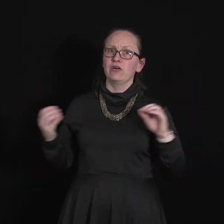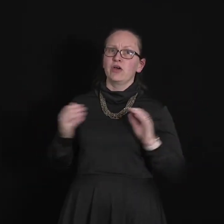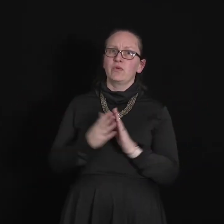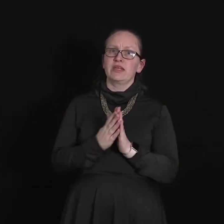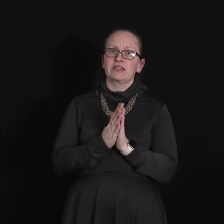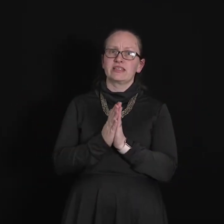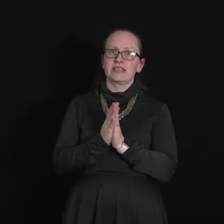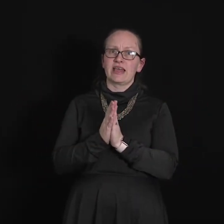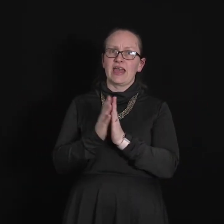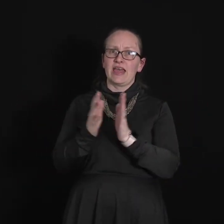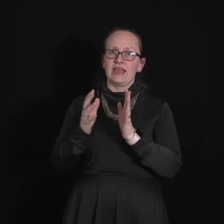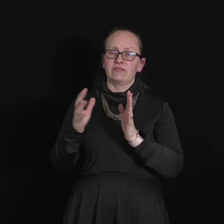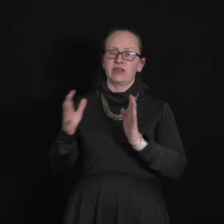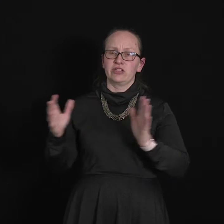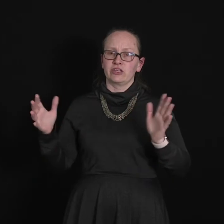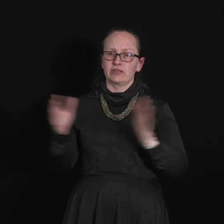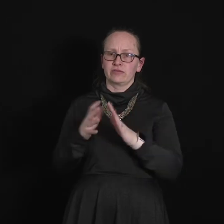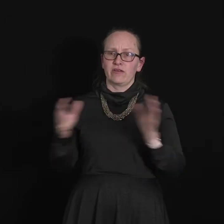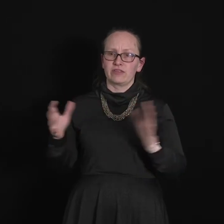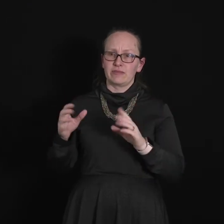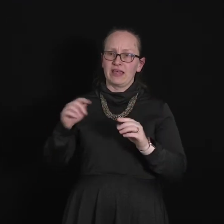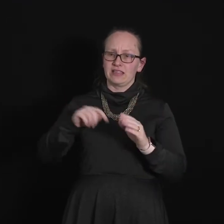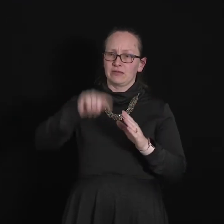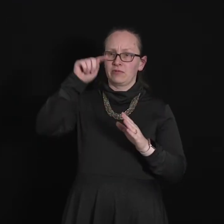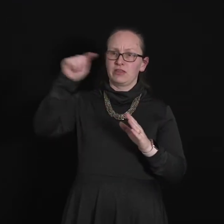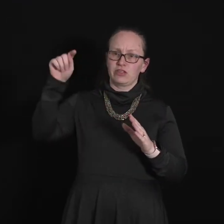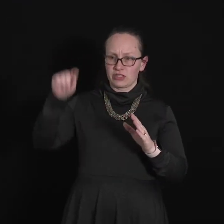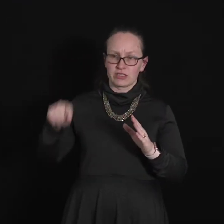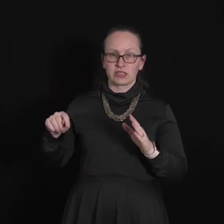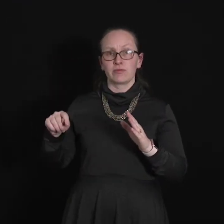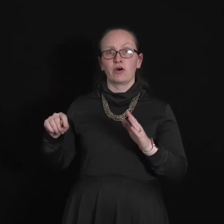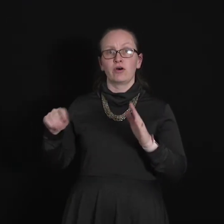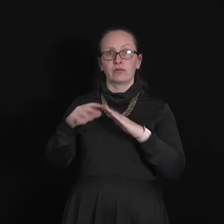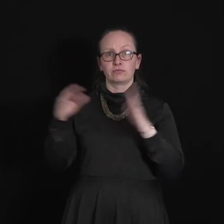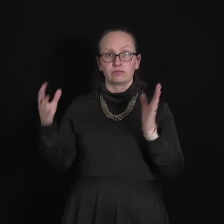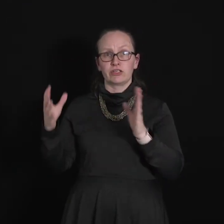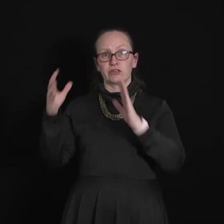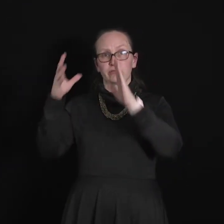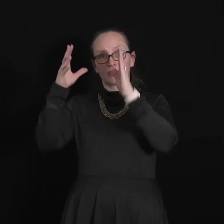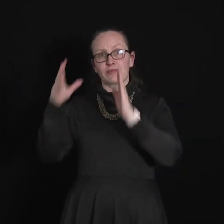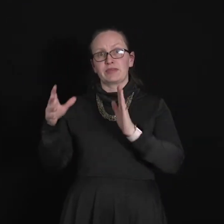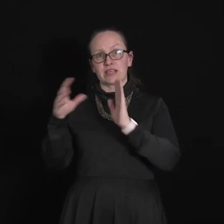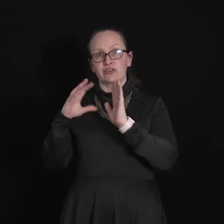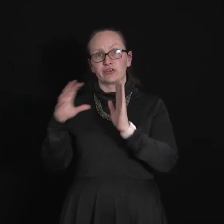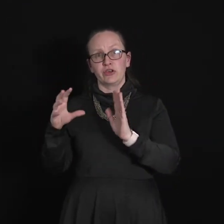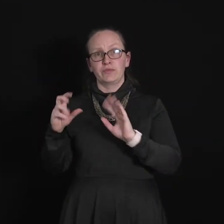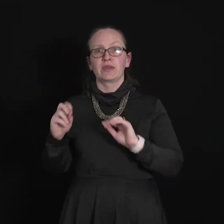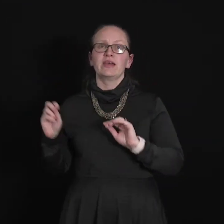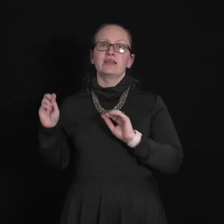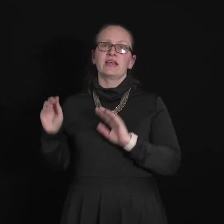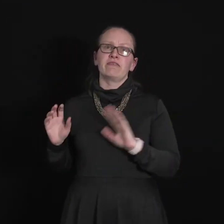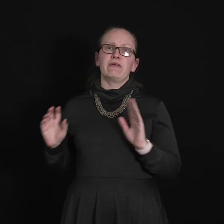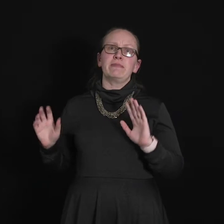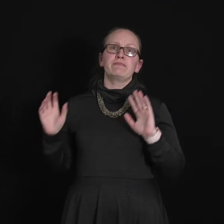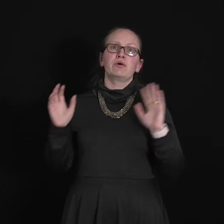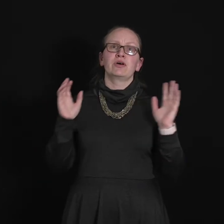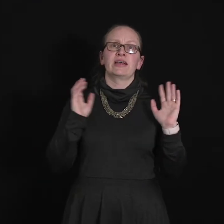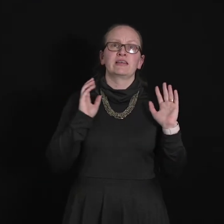we consider a region of space with just a small region with a potential u. Now if we put an